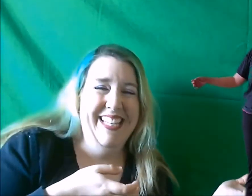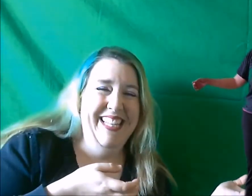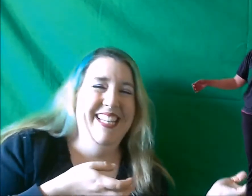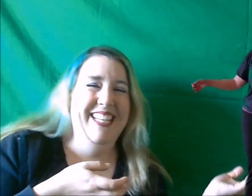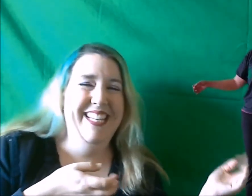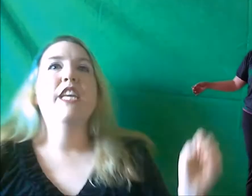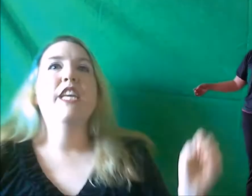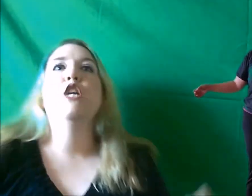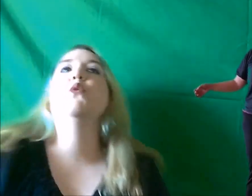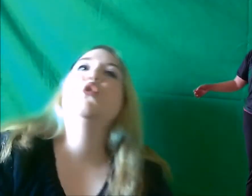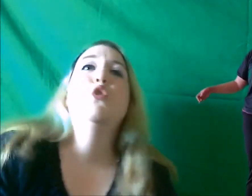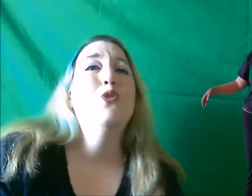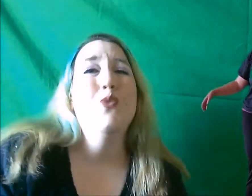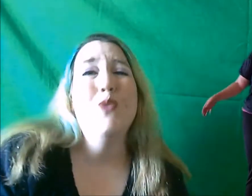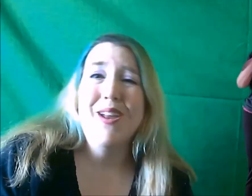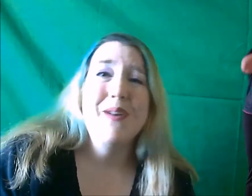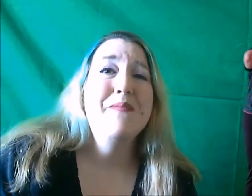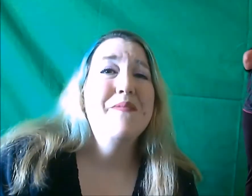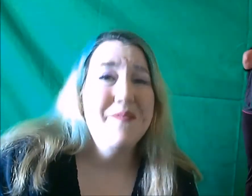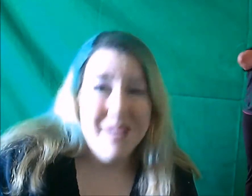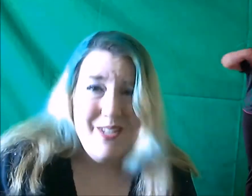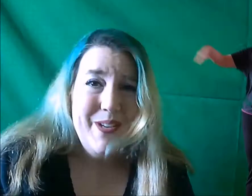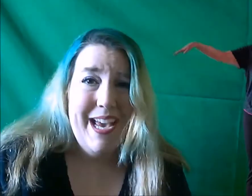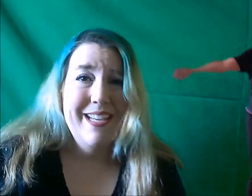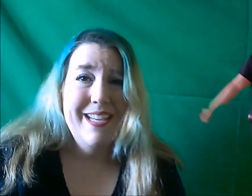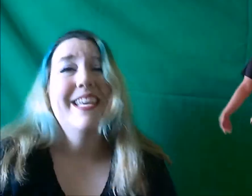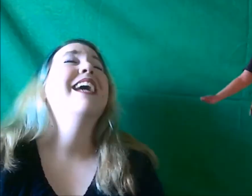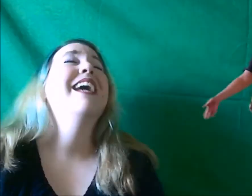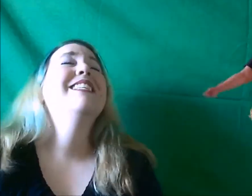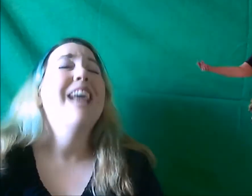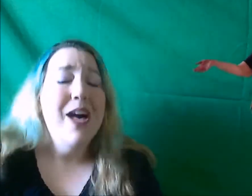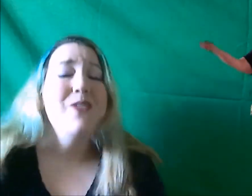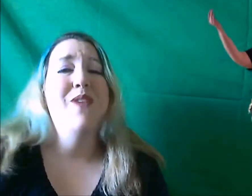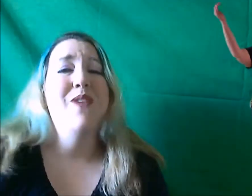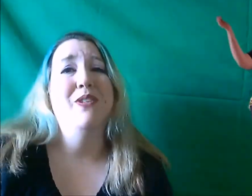It was straight-up fun you guys. Can I tell you how much fun?